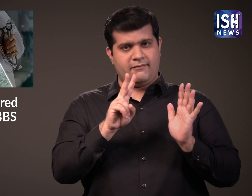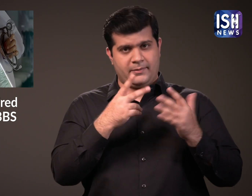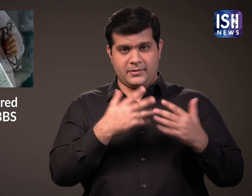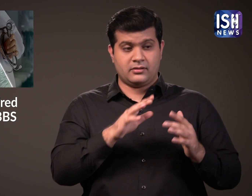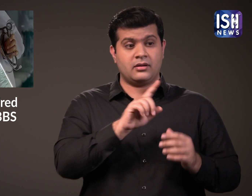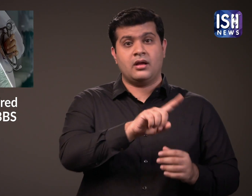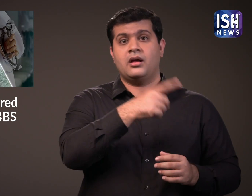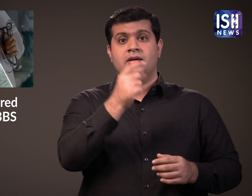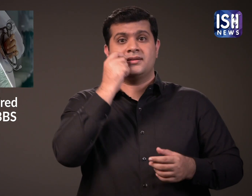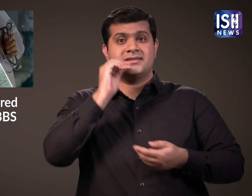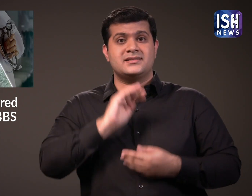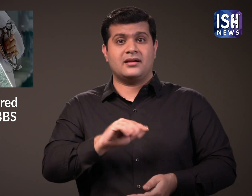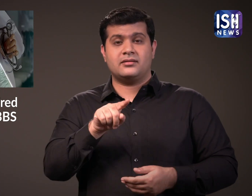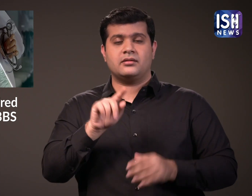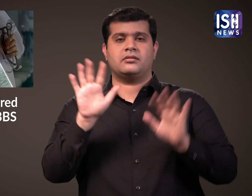His son is in class 10.